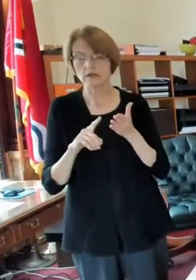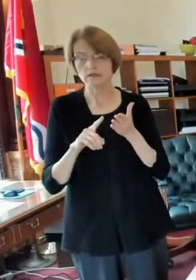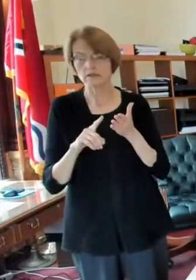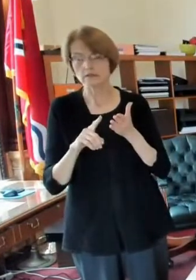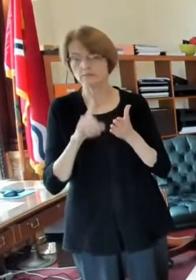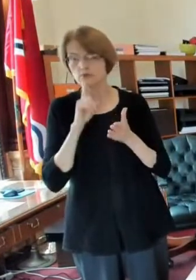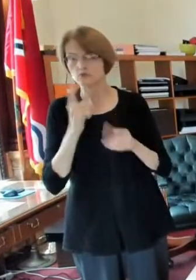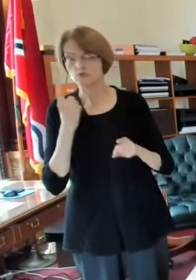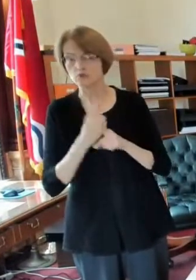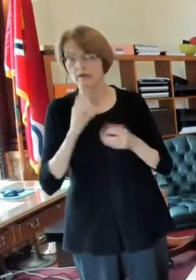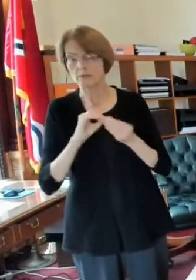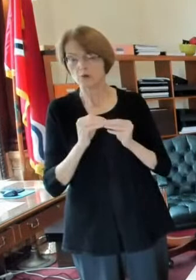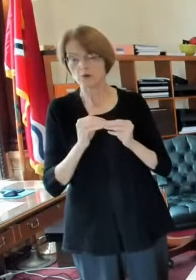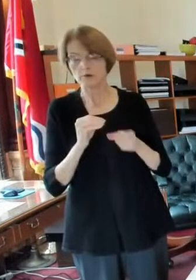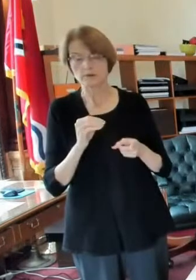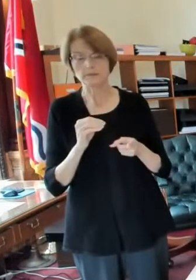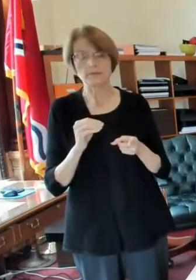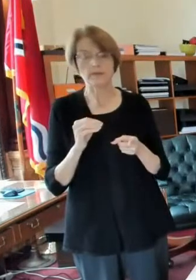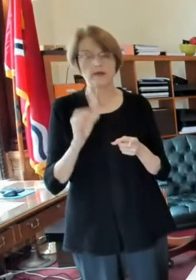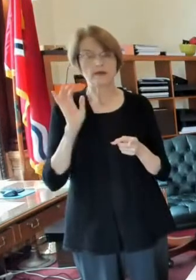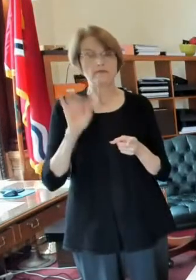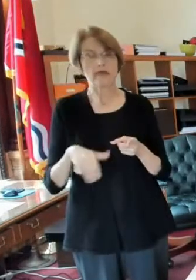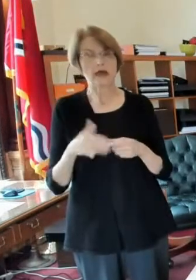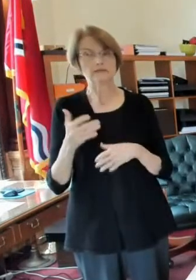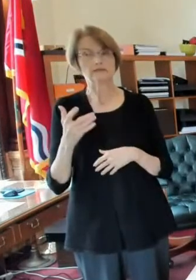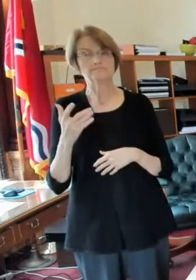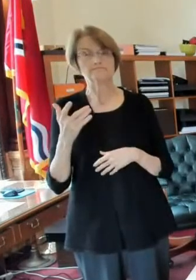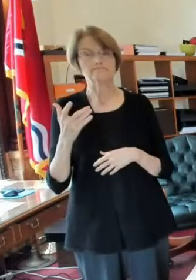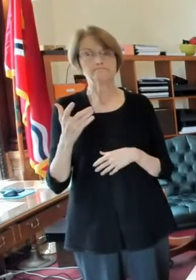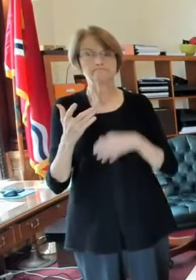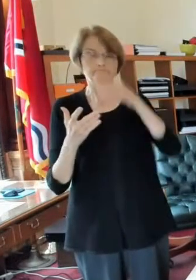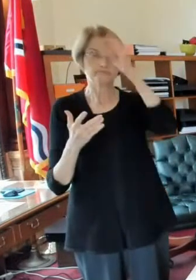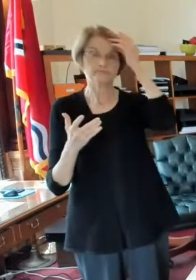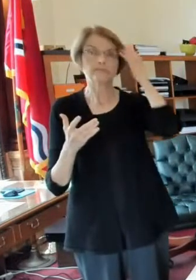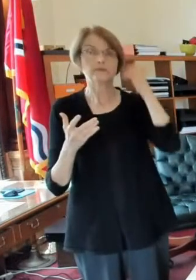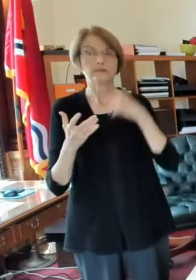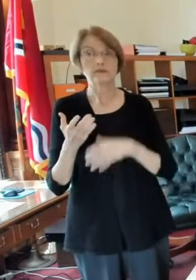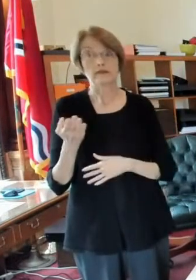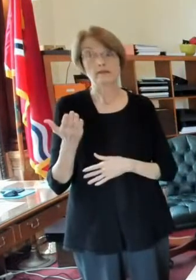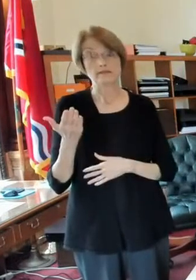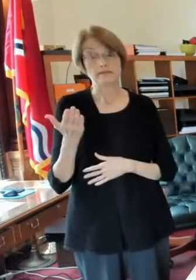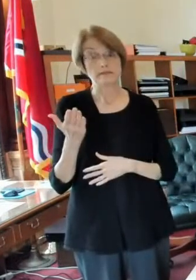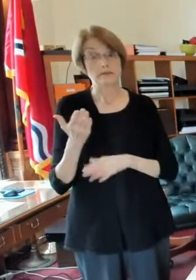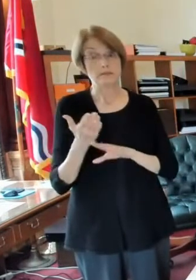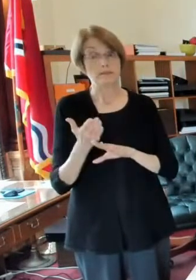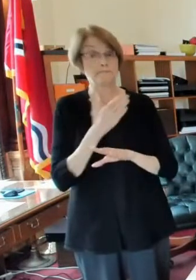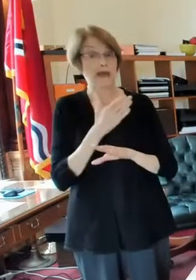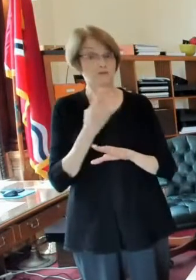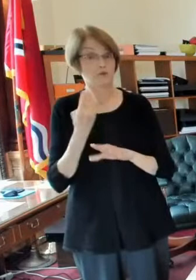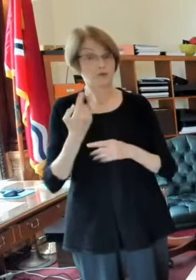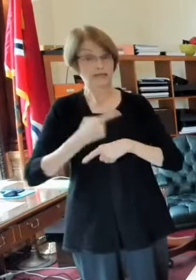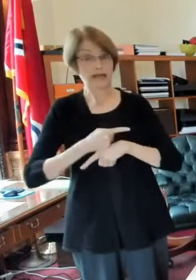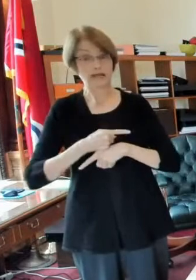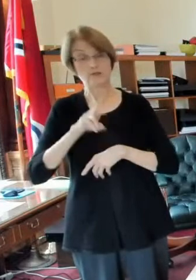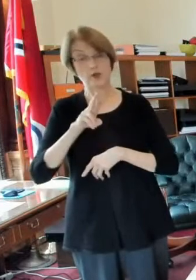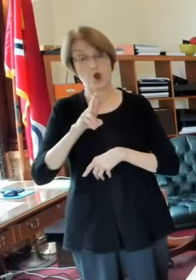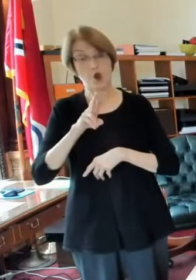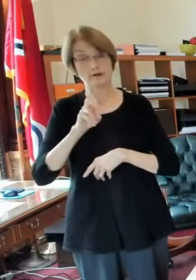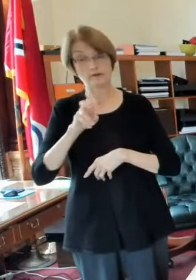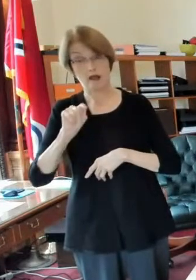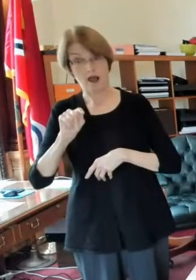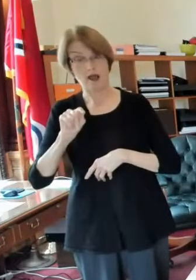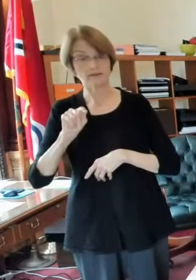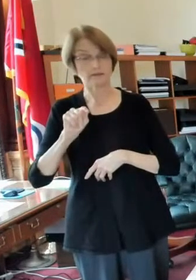that's the last uh the last 14 days the r naught has been down